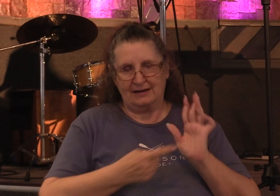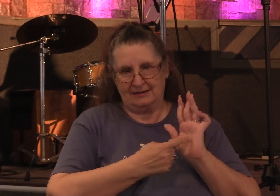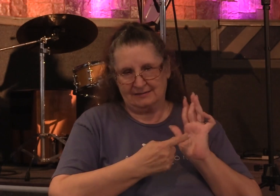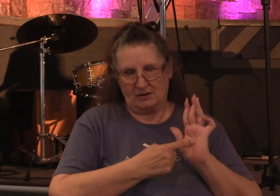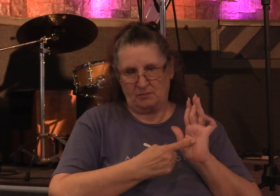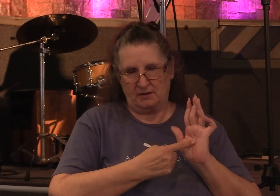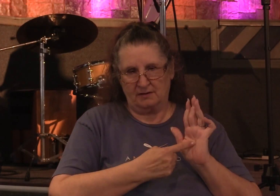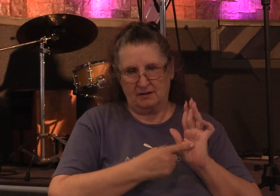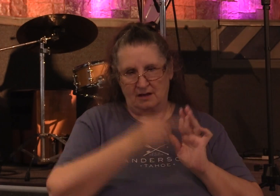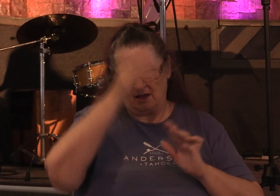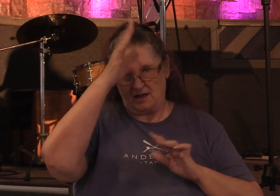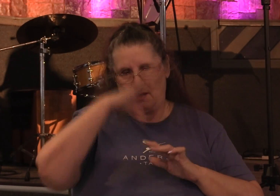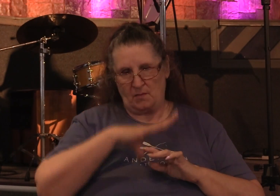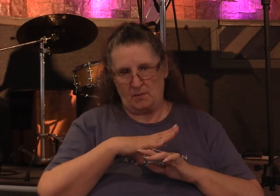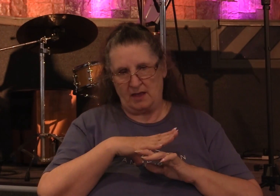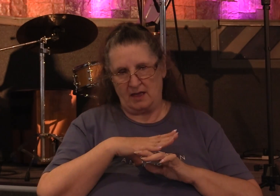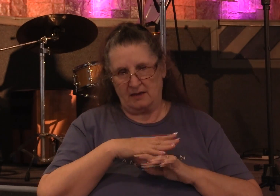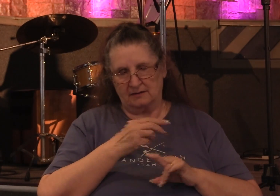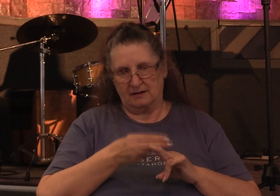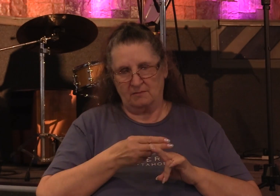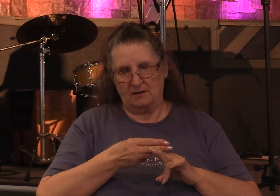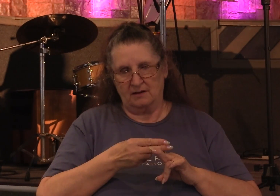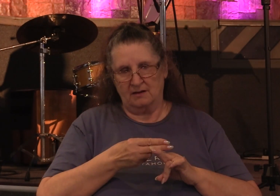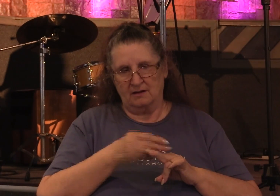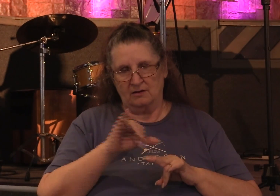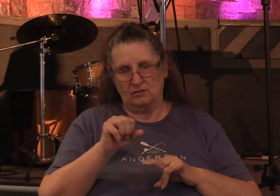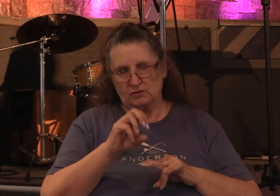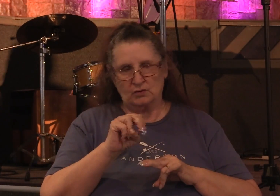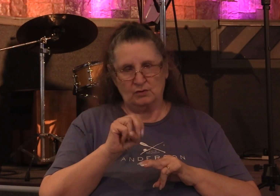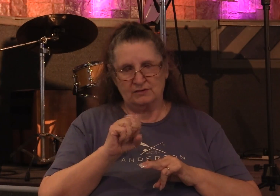a man by the name of Joseph or Joseph.